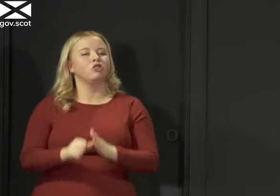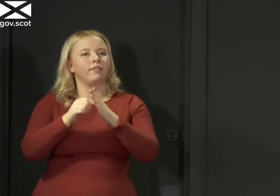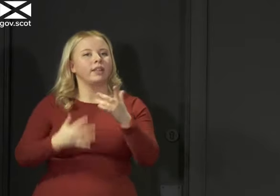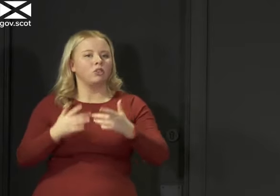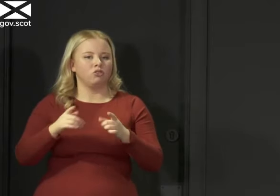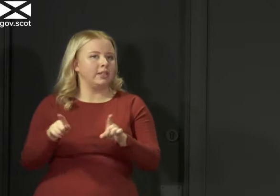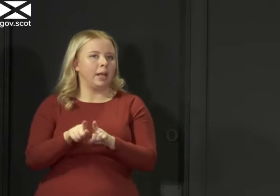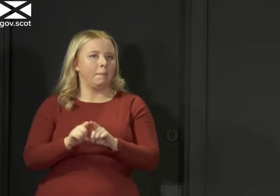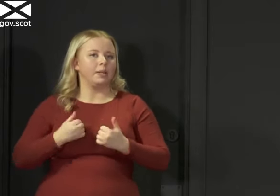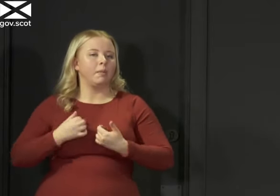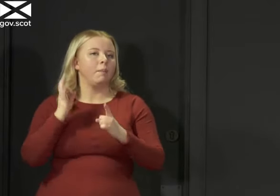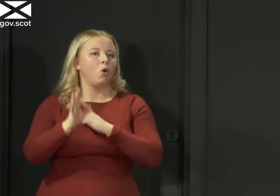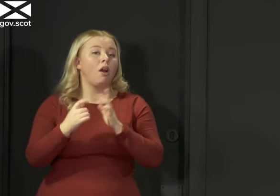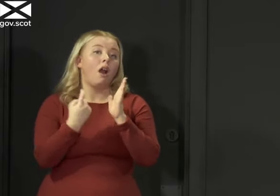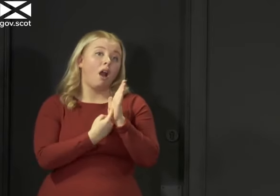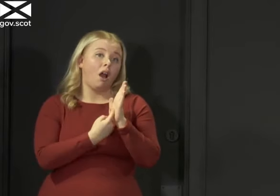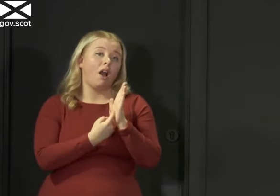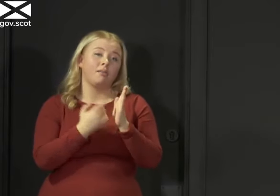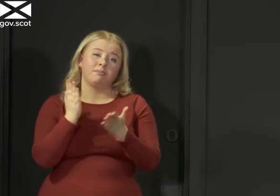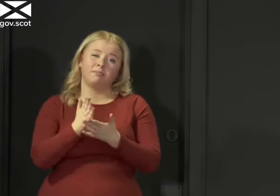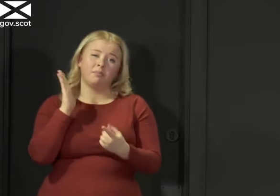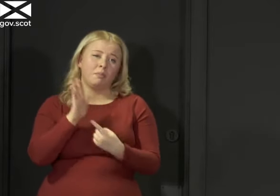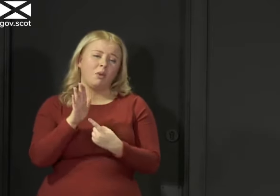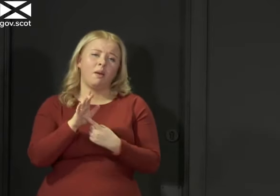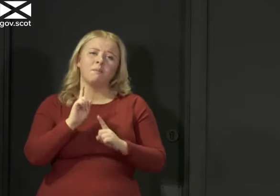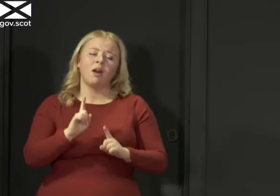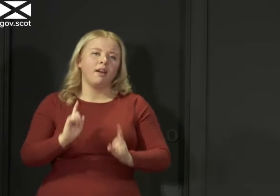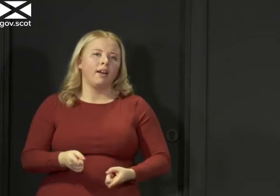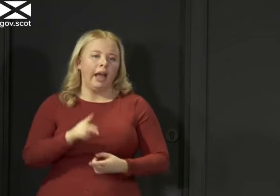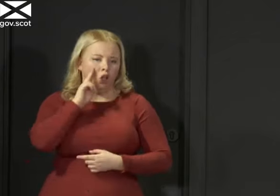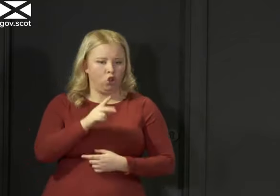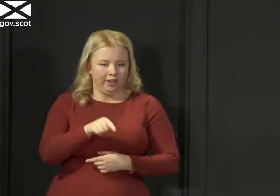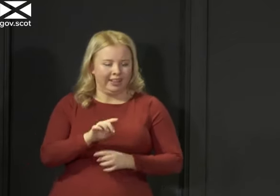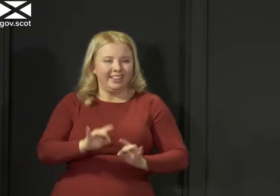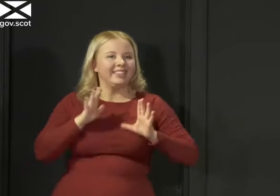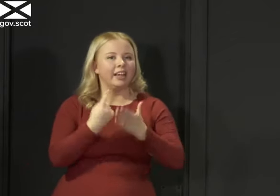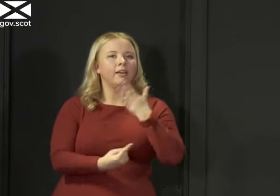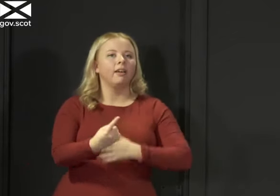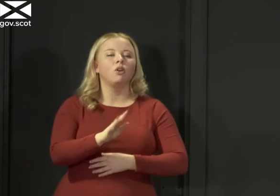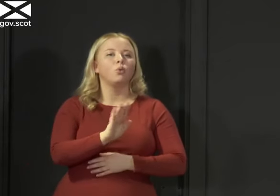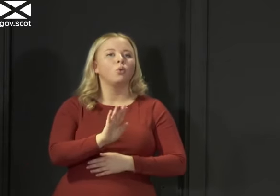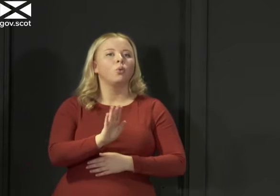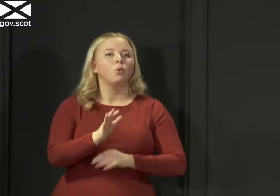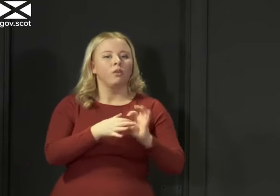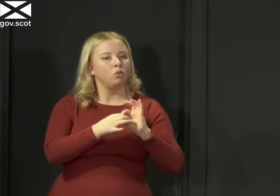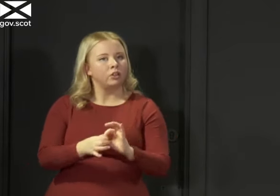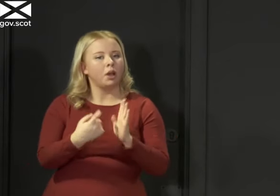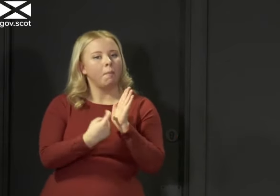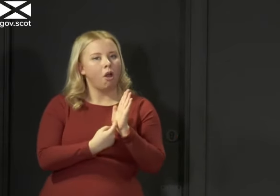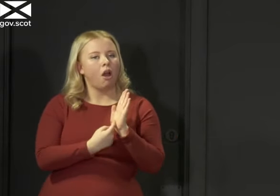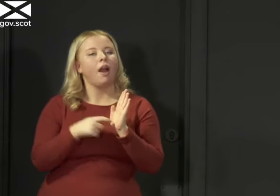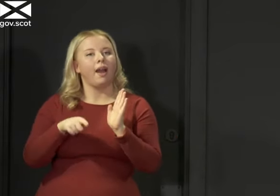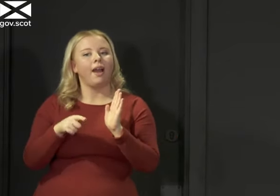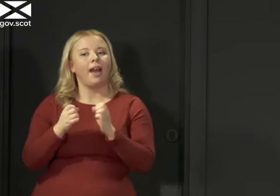one I've just made, that R is really important, but it can't be seen in isolation. It is that relationship between the R number and the